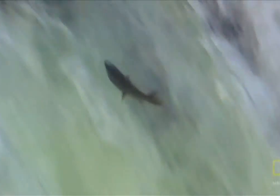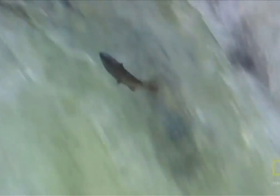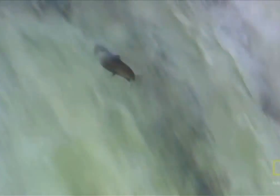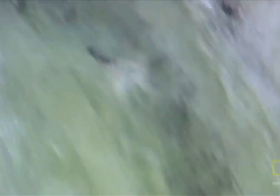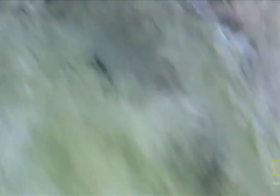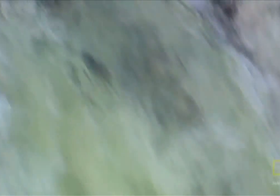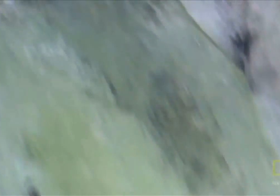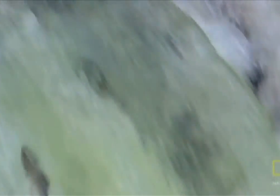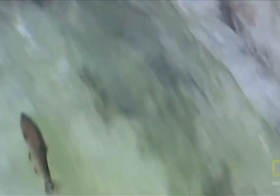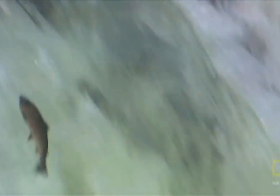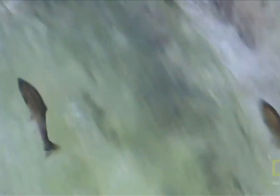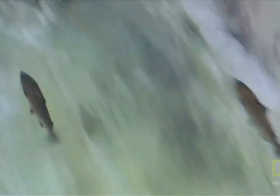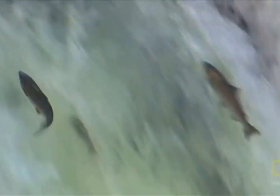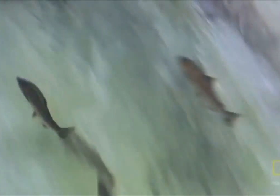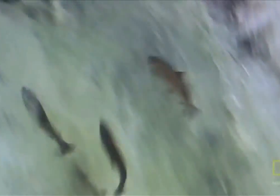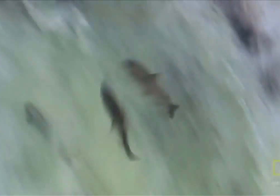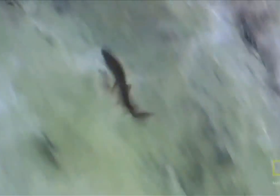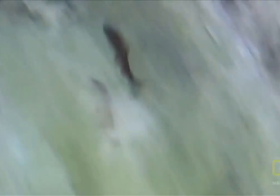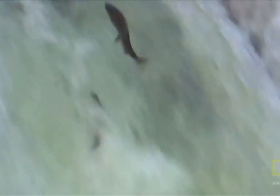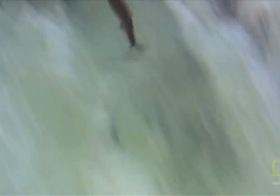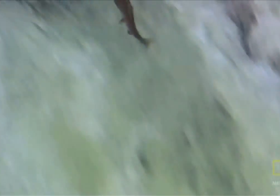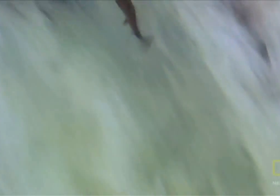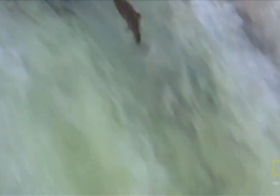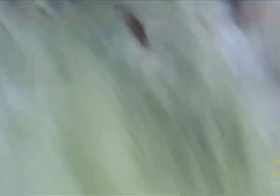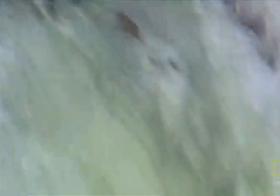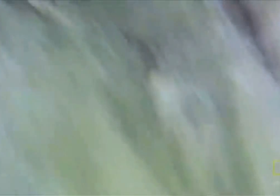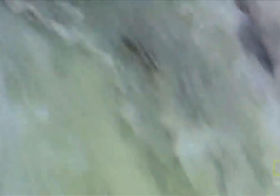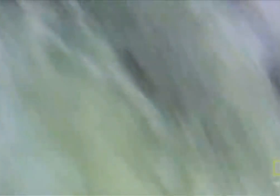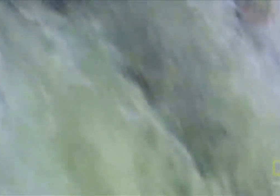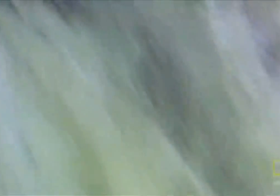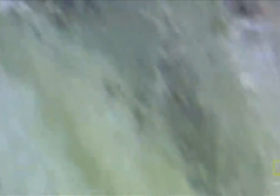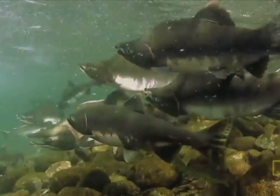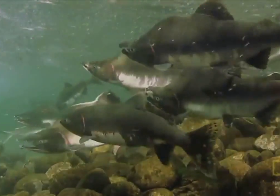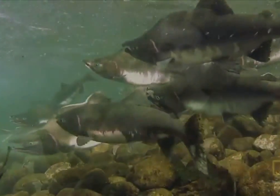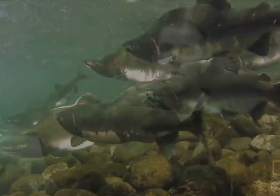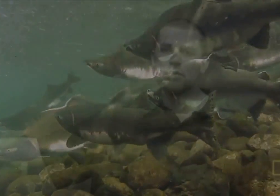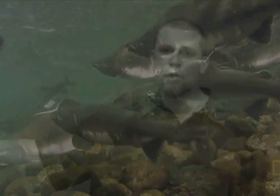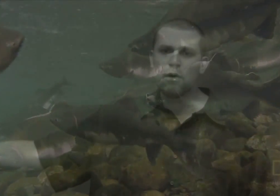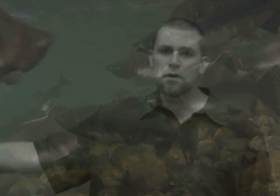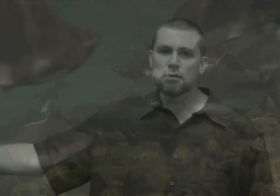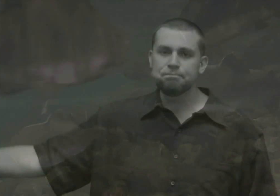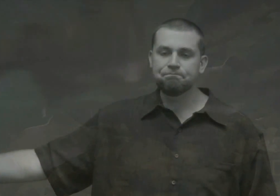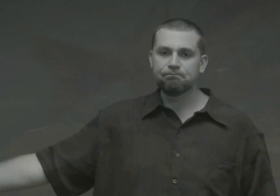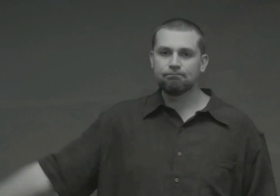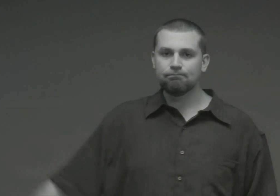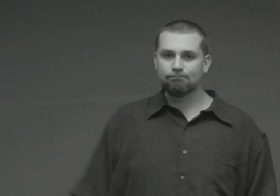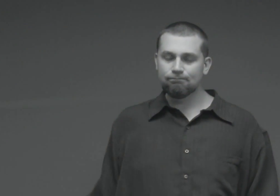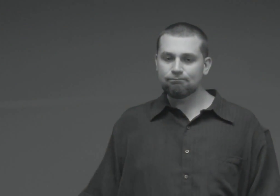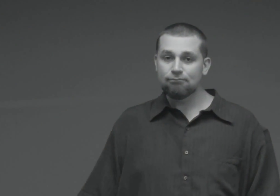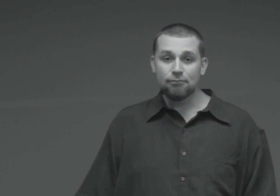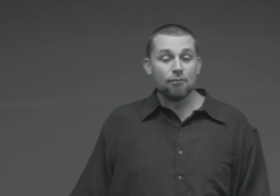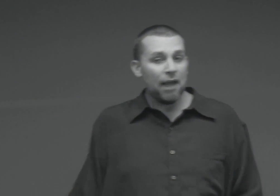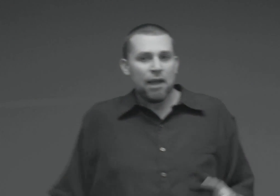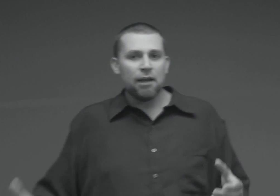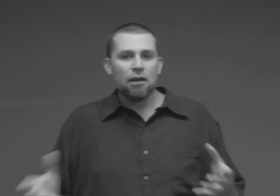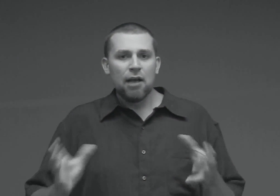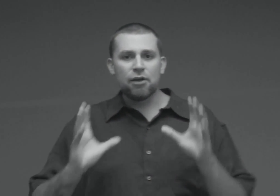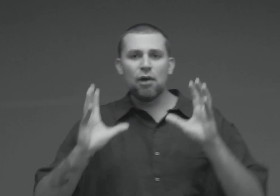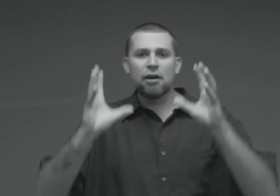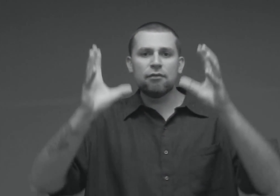and you have not lost faith. Enter into the joy of your Lord. And a crown of